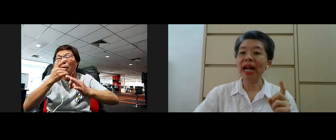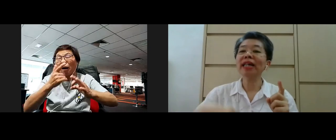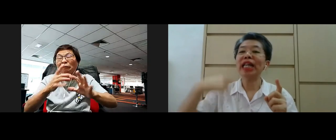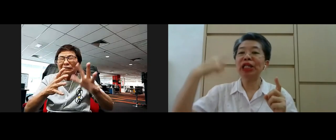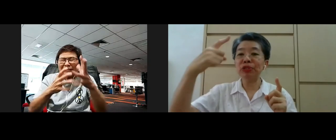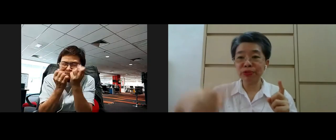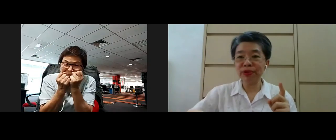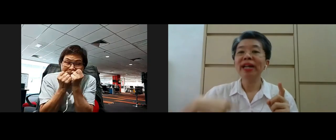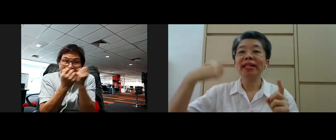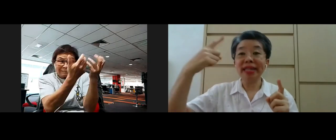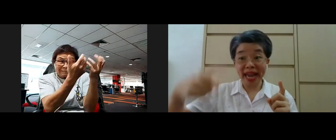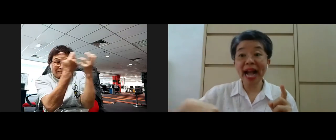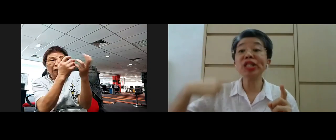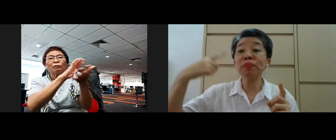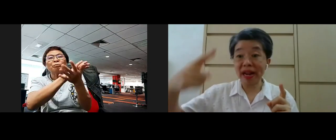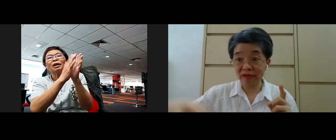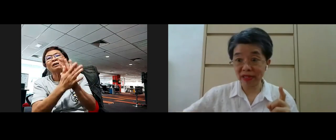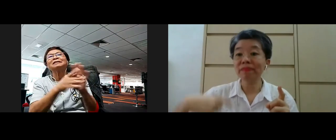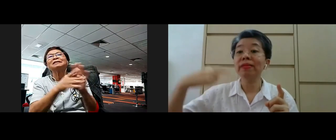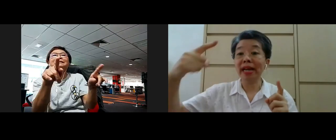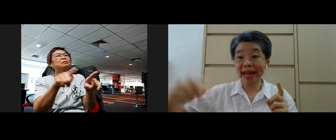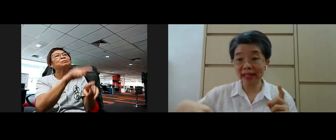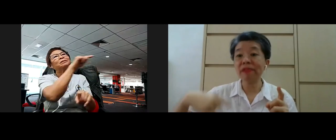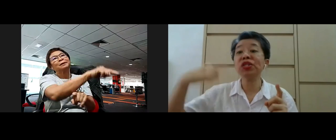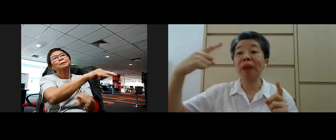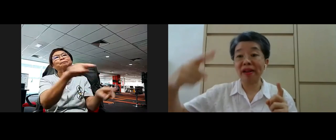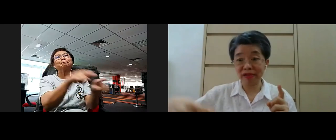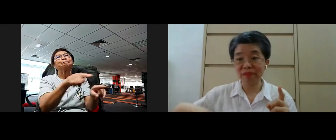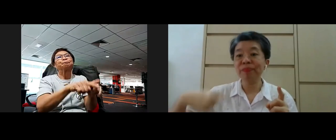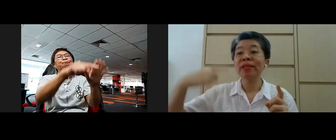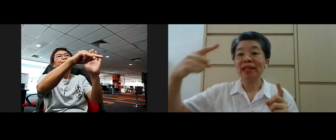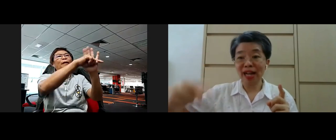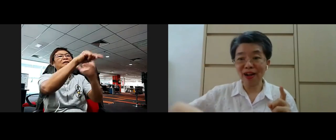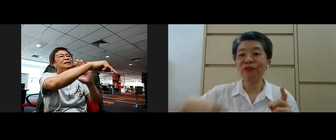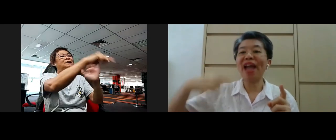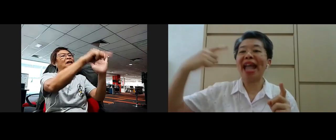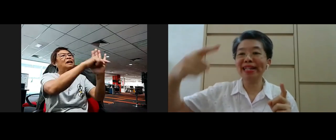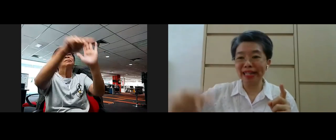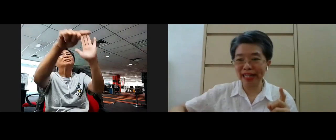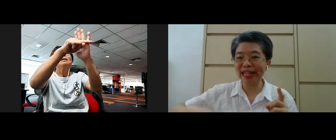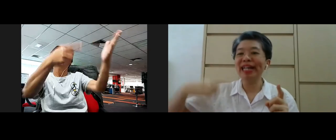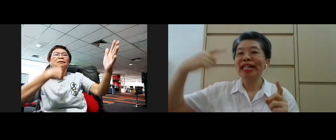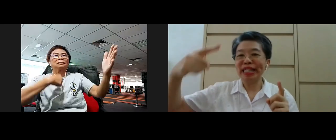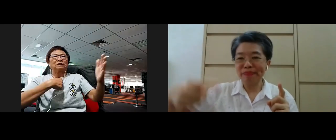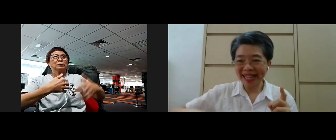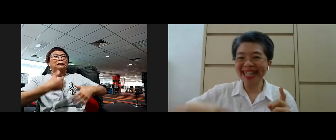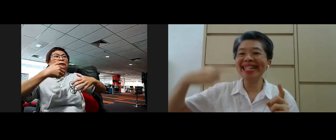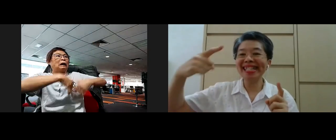yeah into their spiral their negative spiral yeah of anger